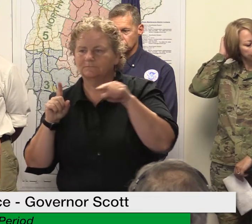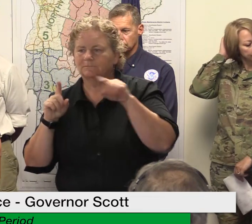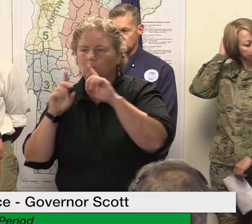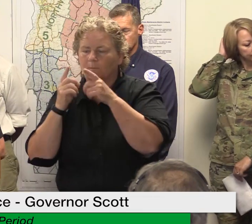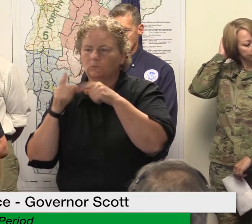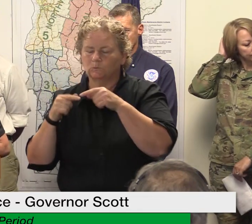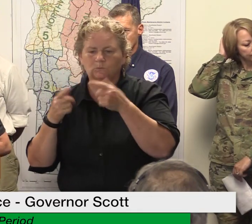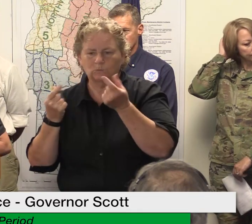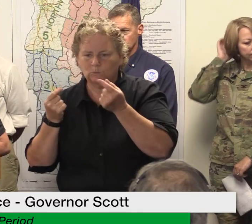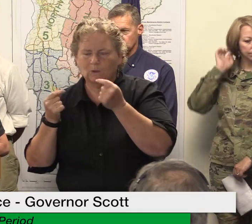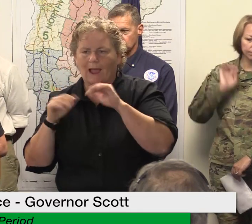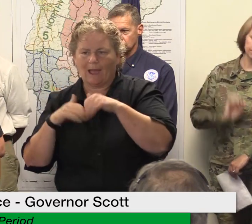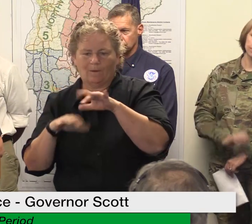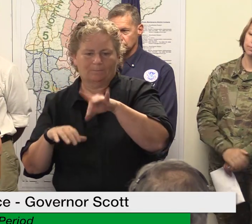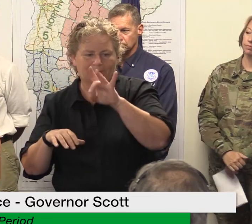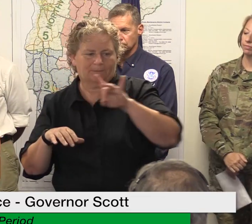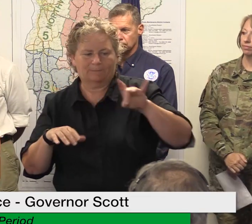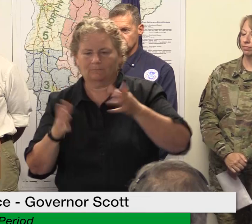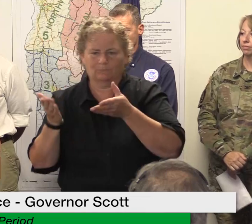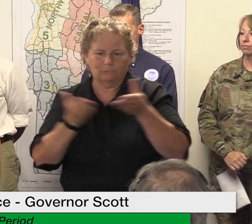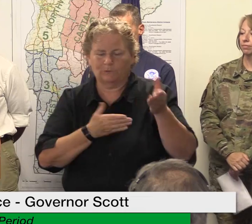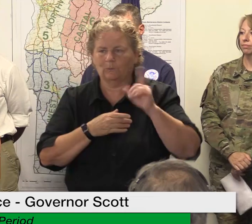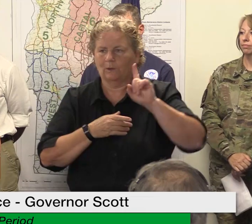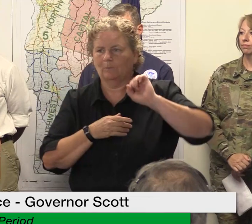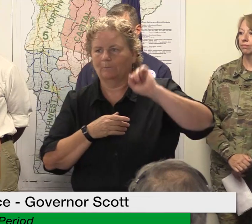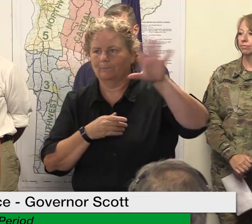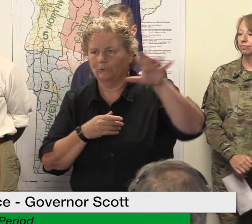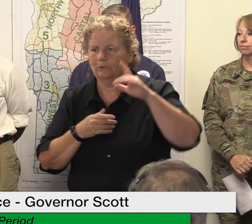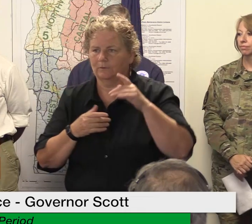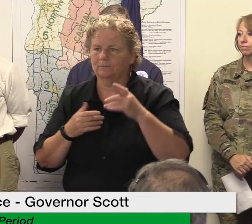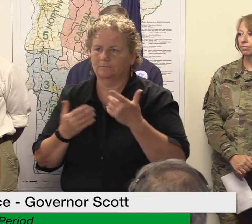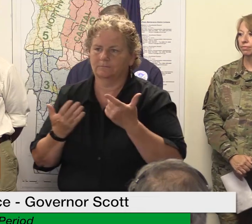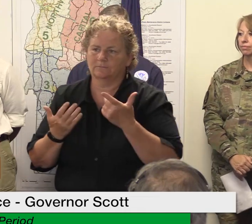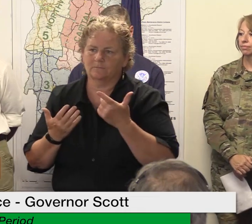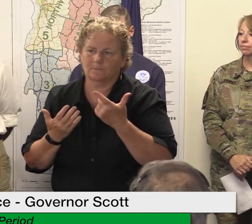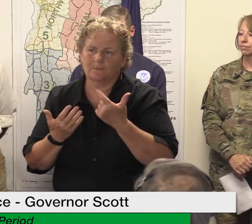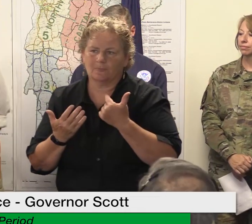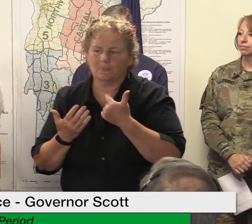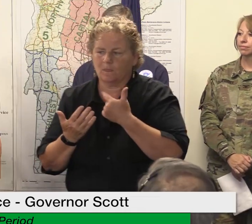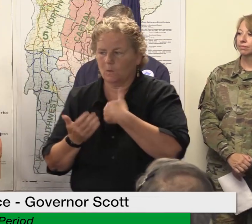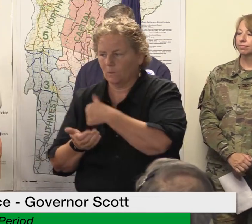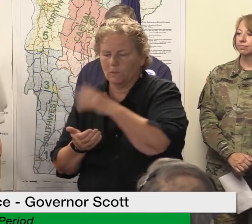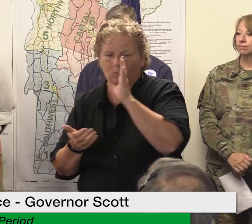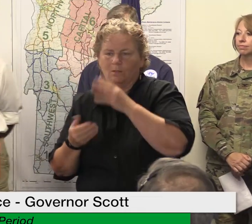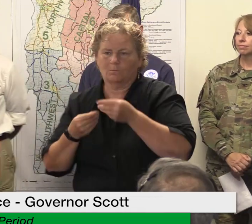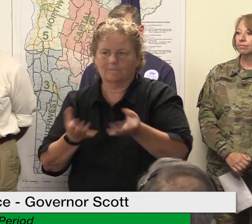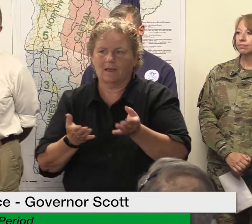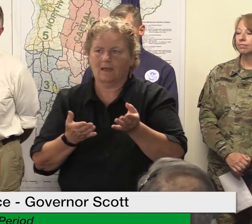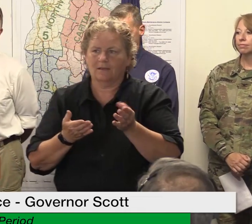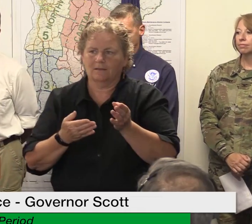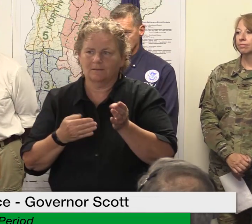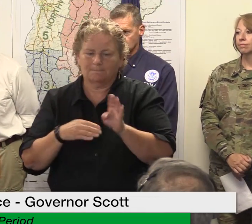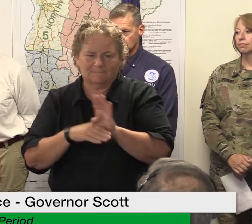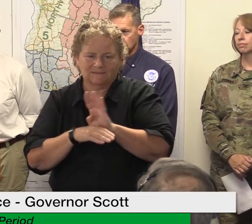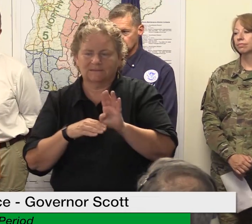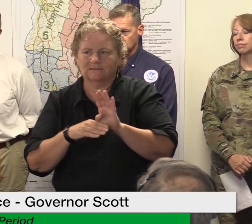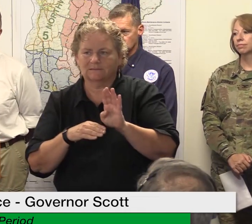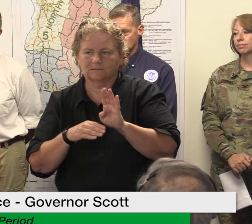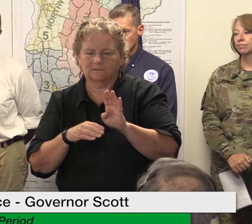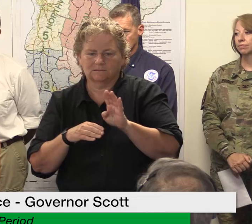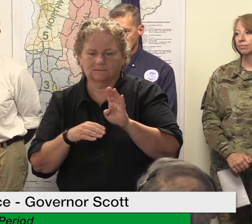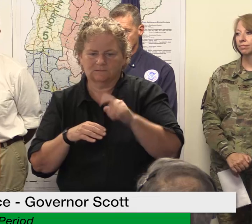community i know that following the 4 pm thing around uh funding for small businesses we could easily tack on